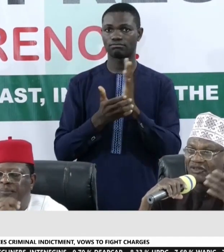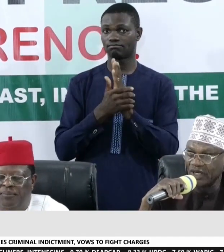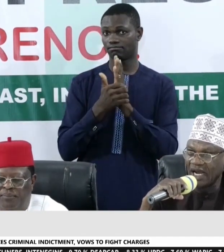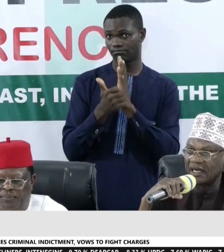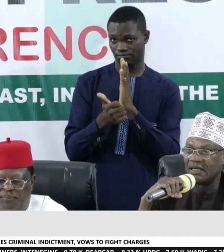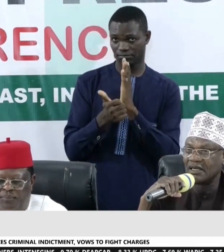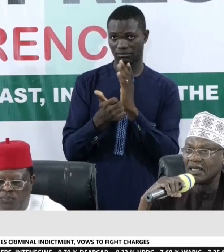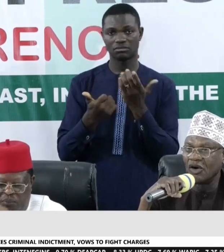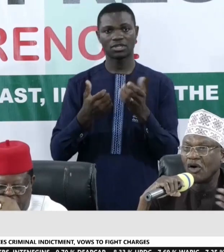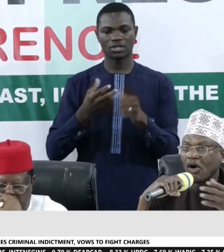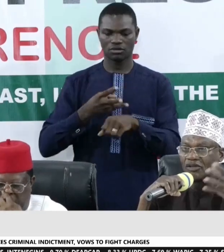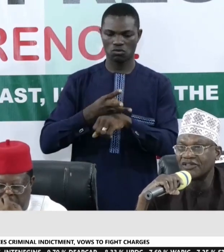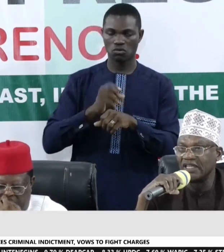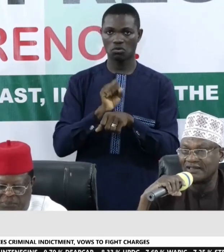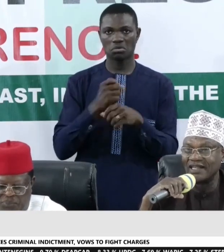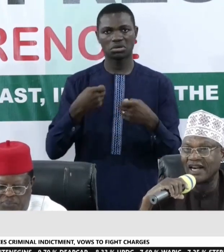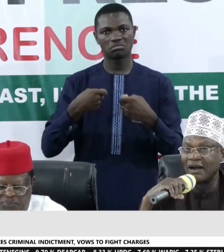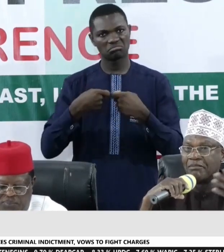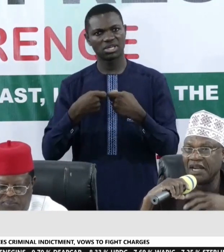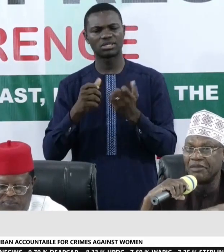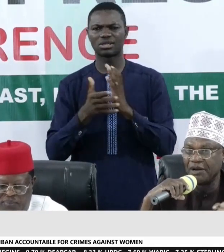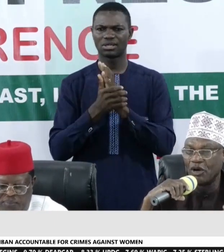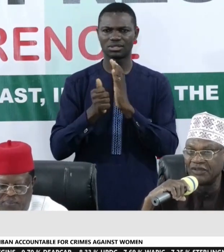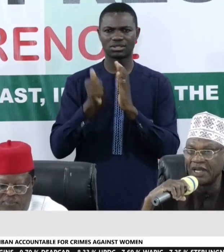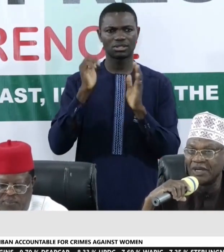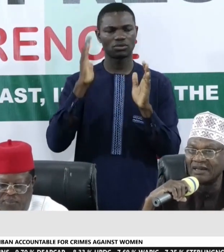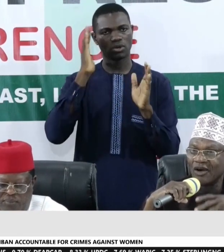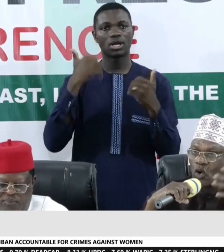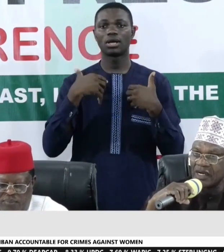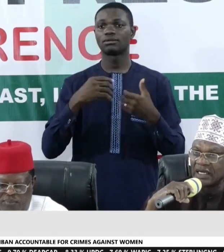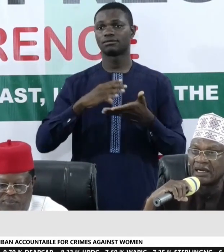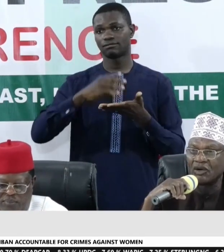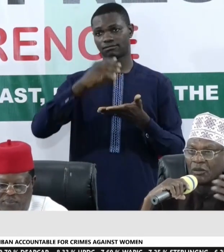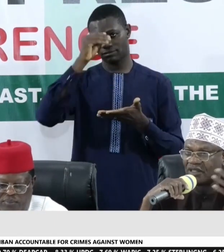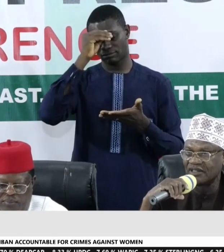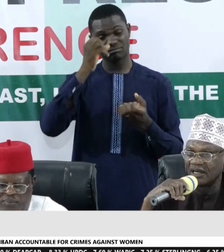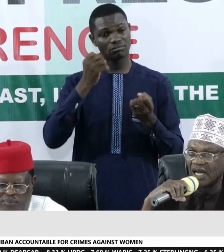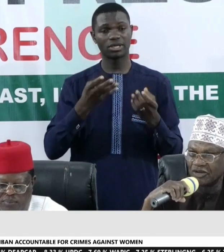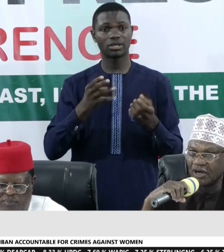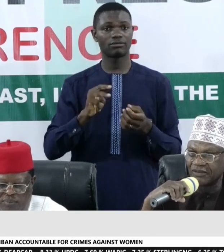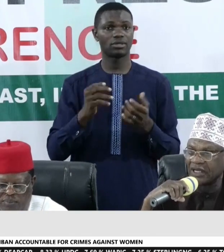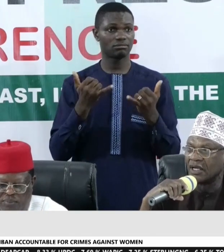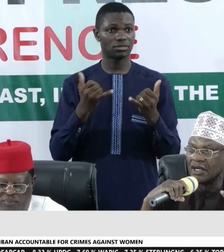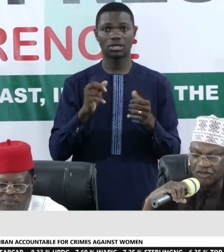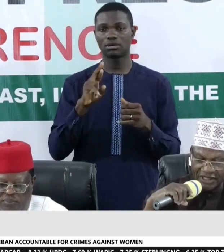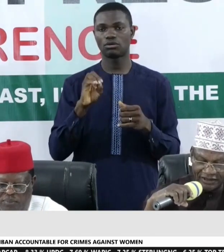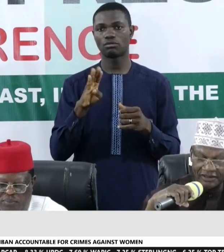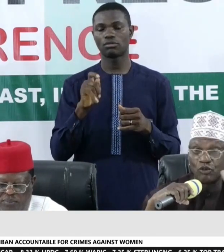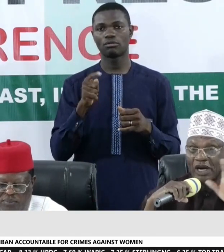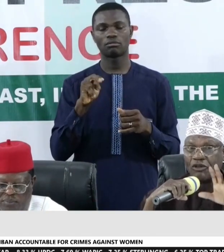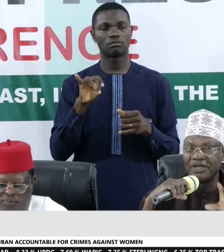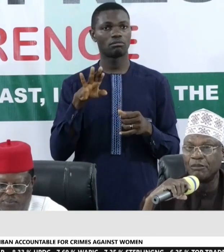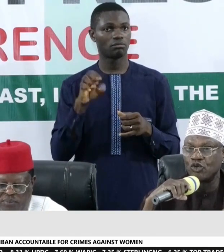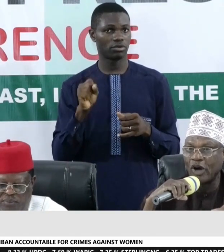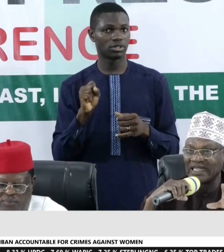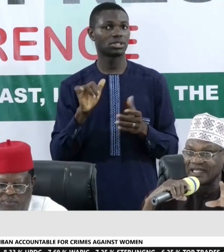electrical, you know, all those skills, and there are many, many more of them now, now coding, robotics, and that sort of thing. So this is